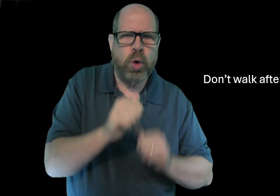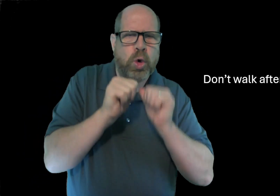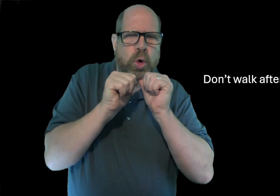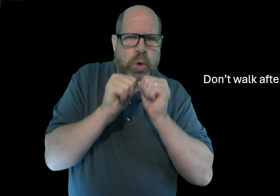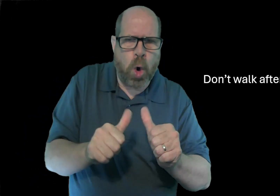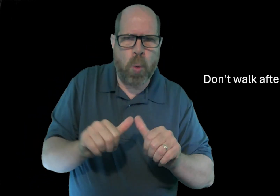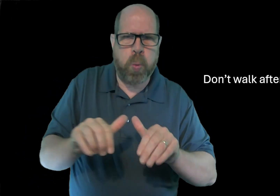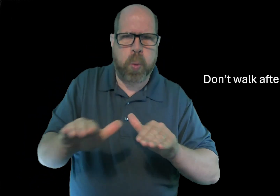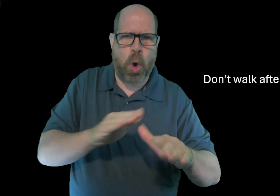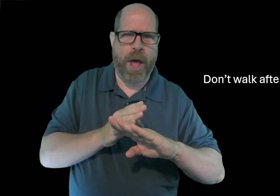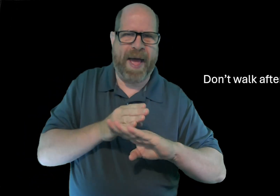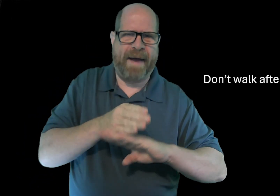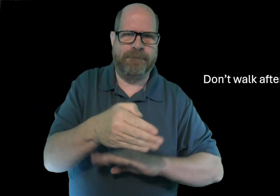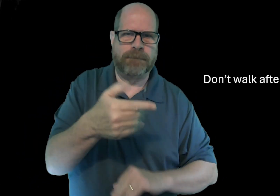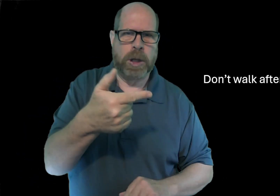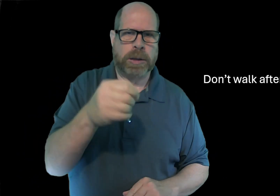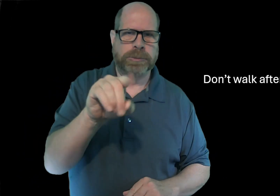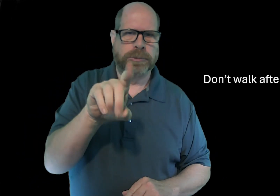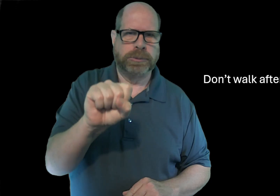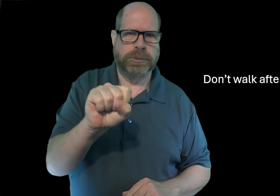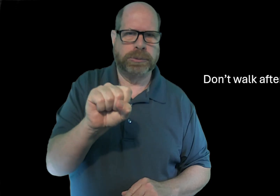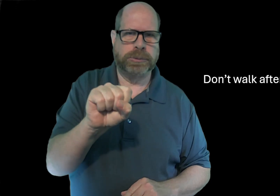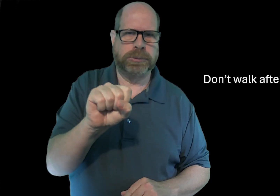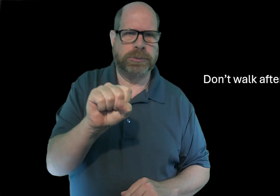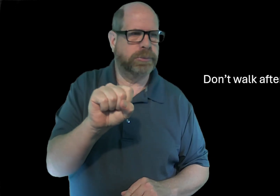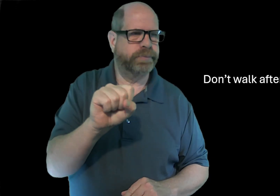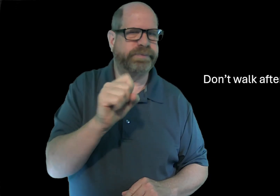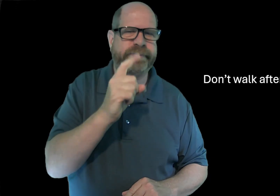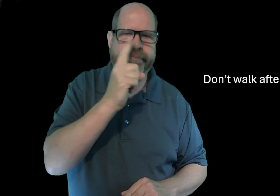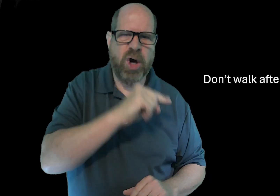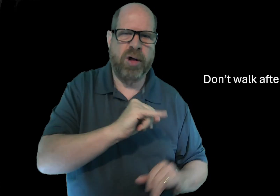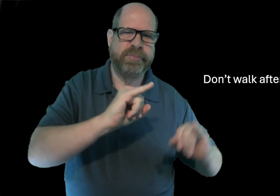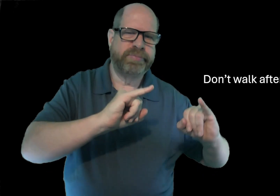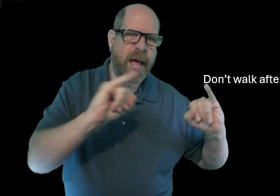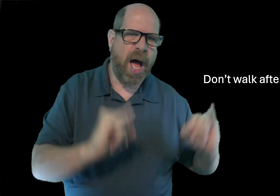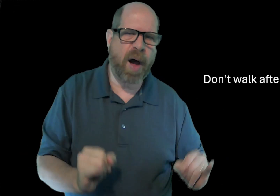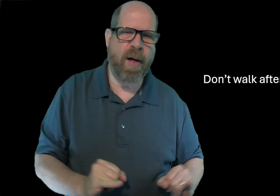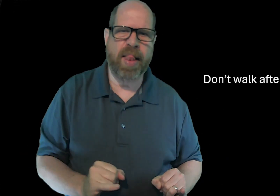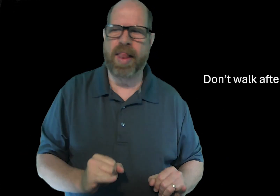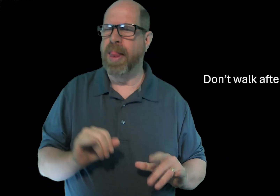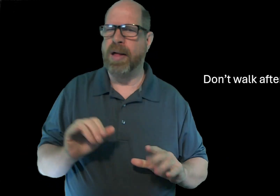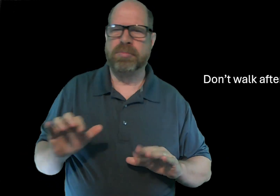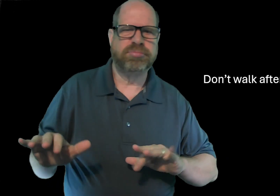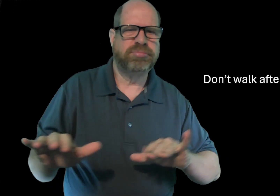Don't walk after God's idols, false things.